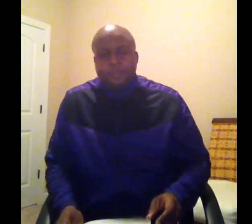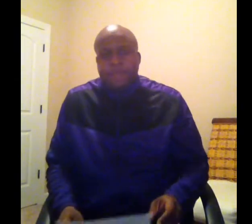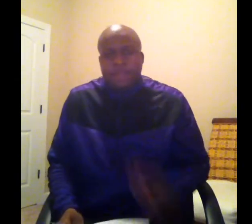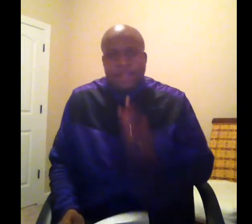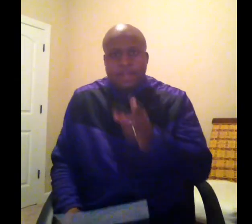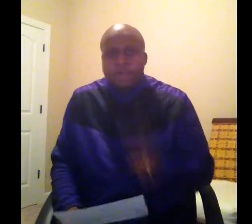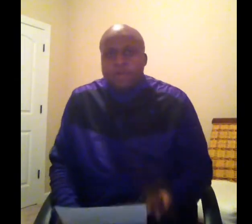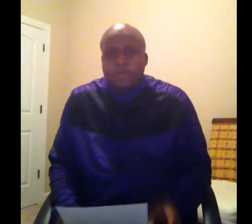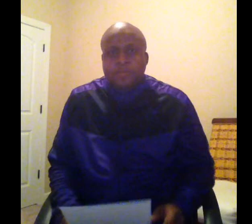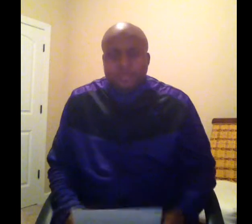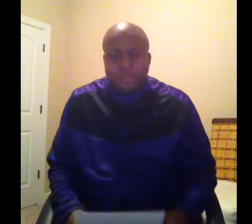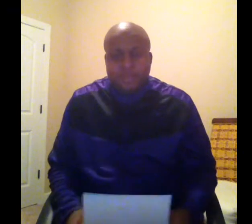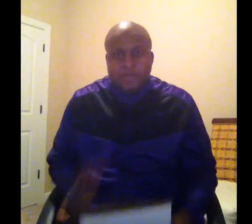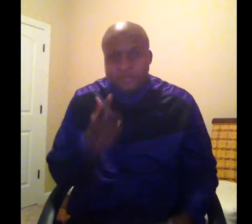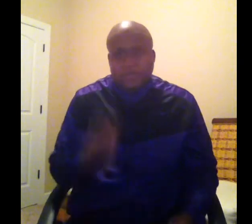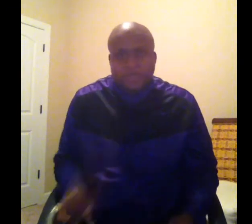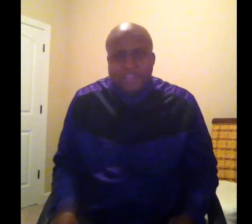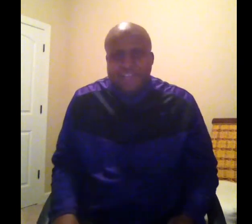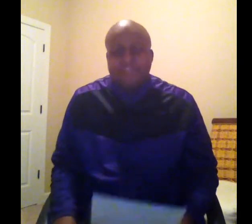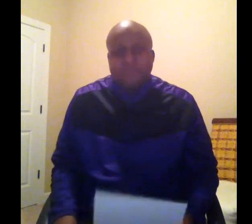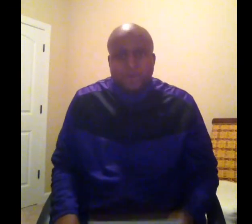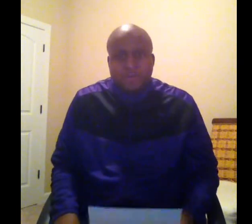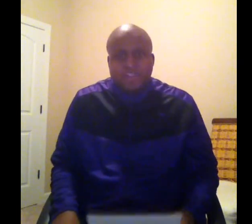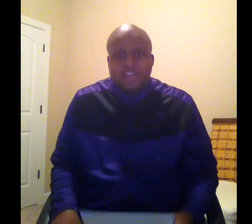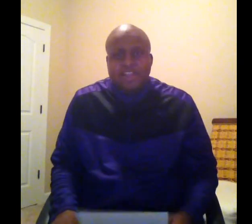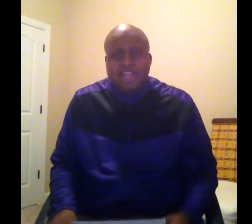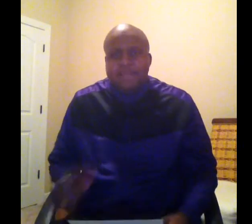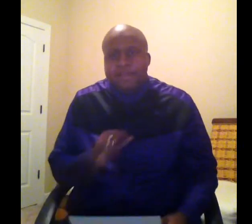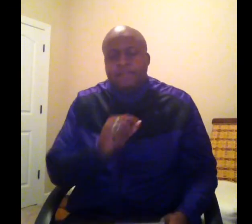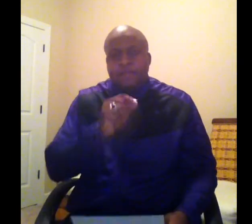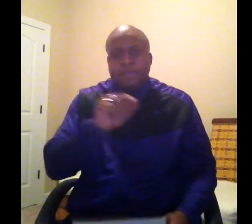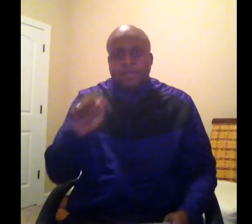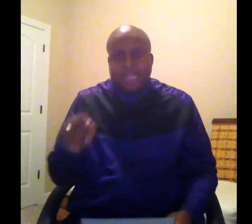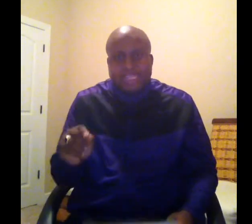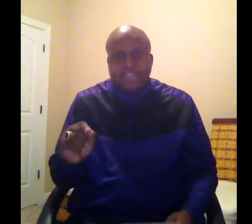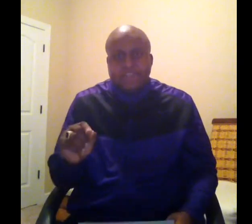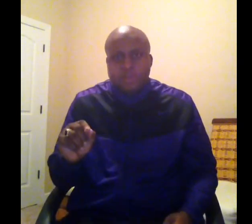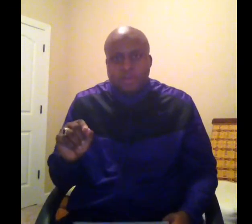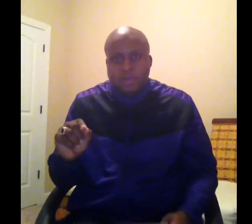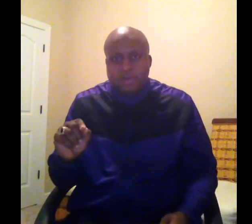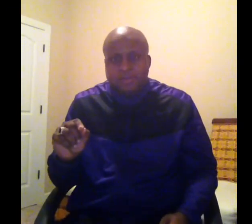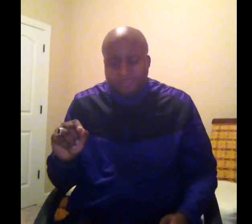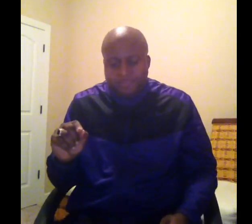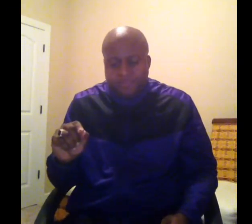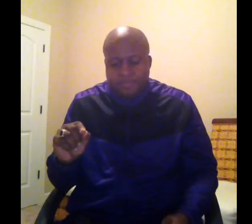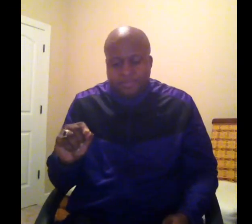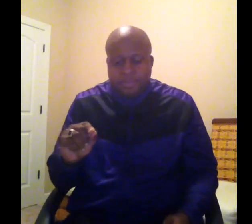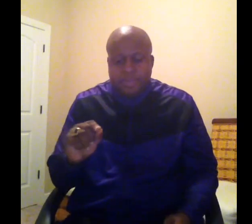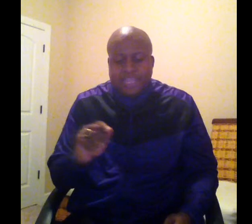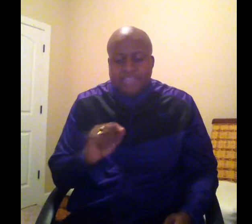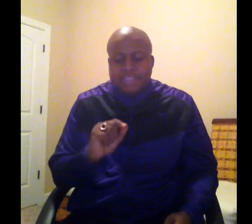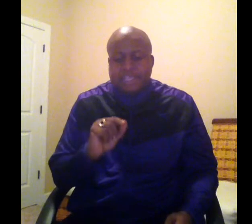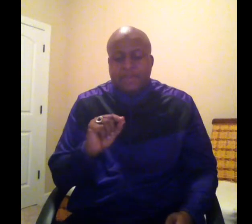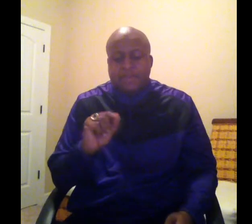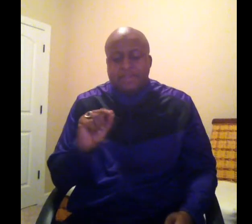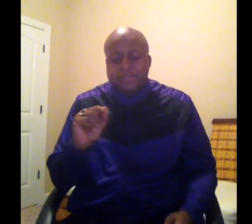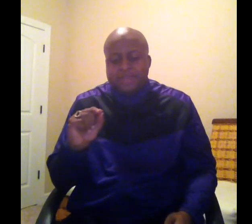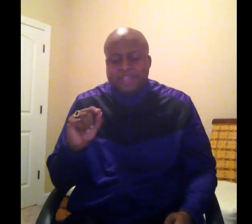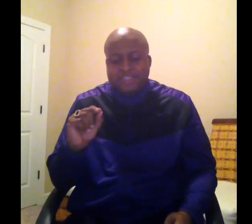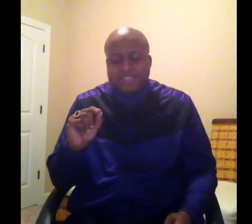And I wrote on social media, of course, have you ever been backed into a corner? As scary a place as